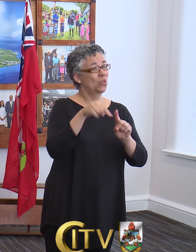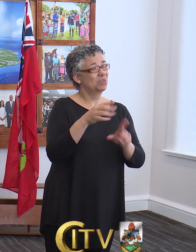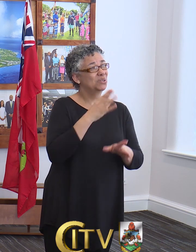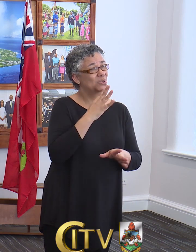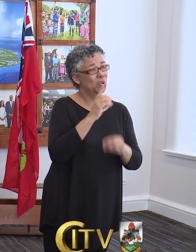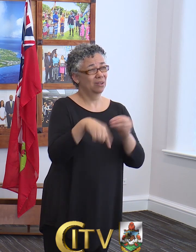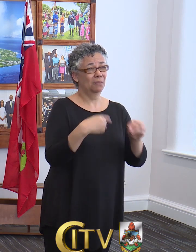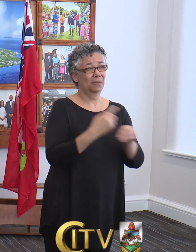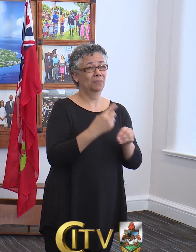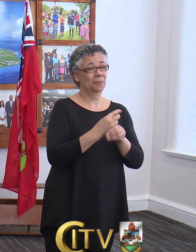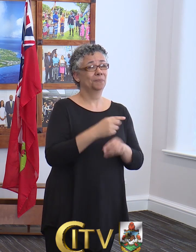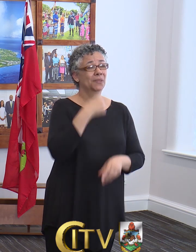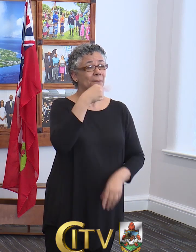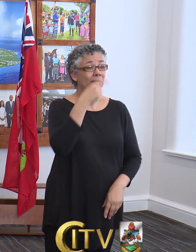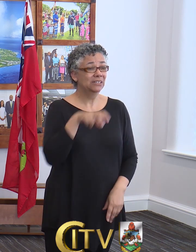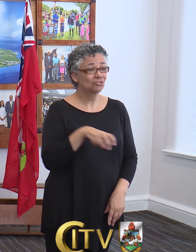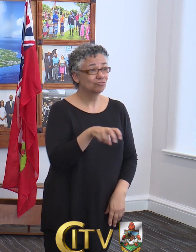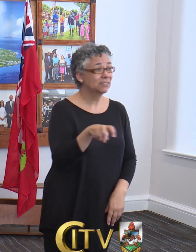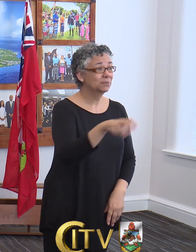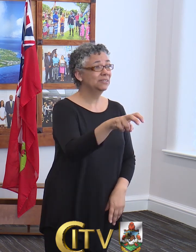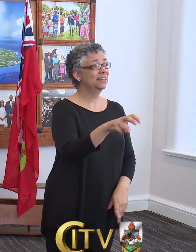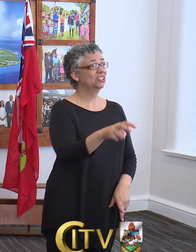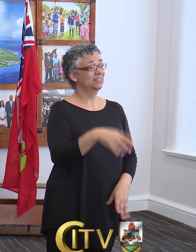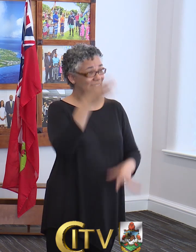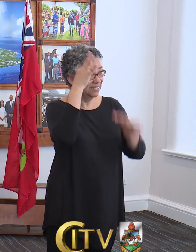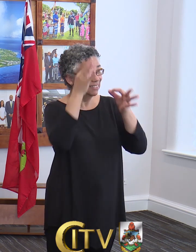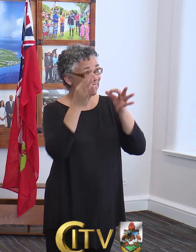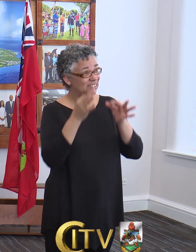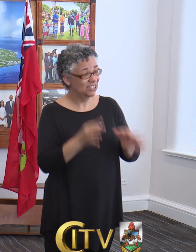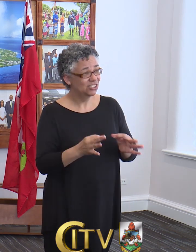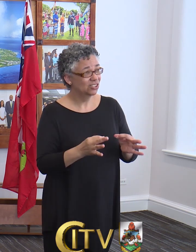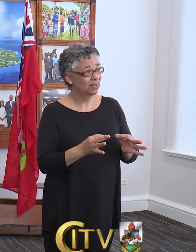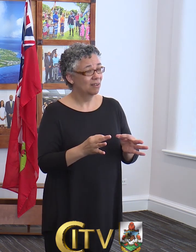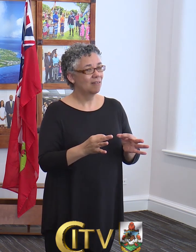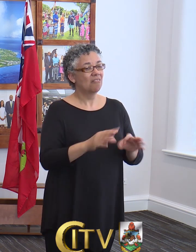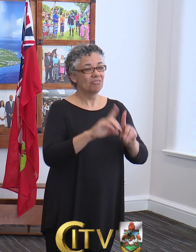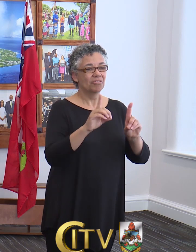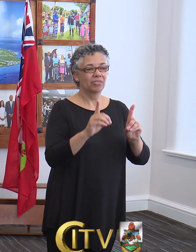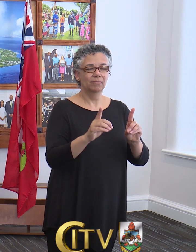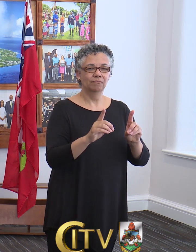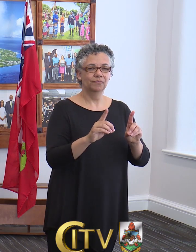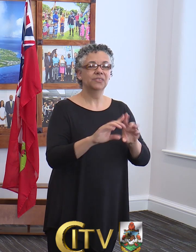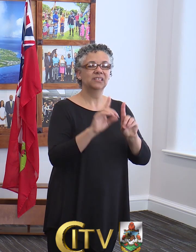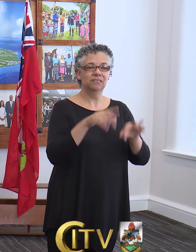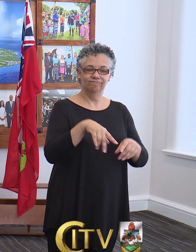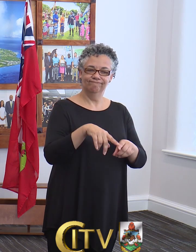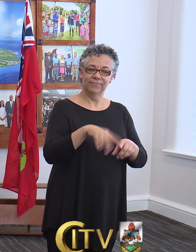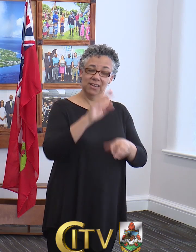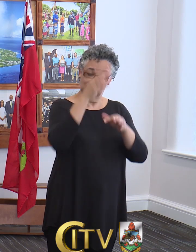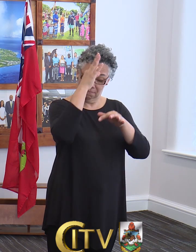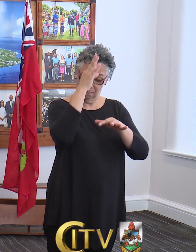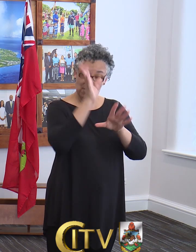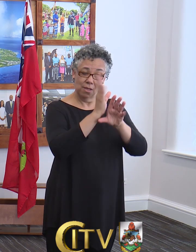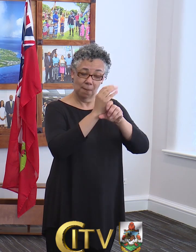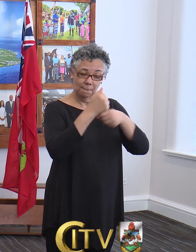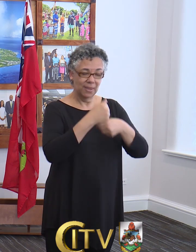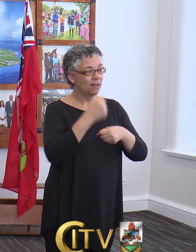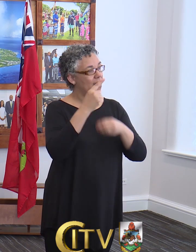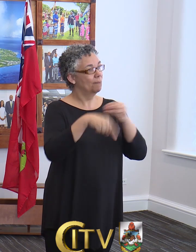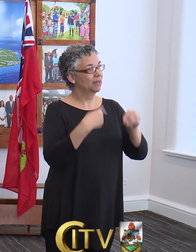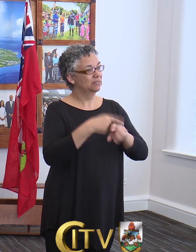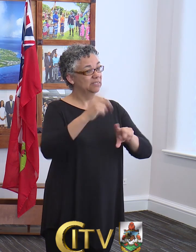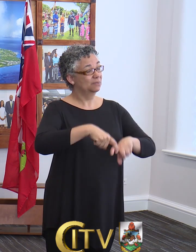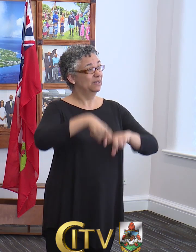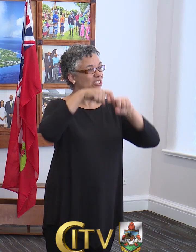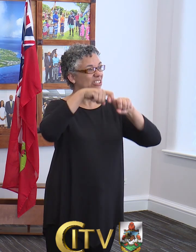public transportation and the decisions of which the government made when it came to the suspension of education and other matters. Given